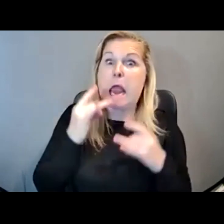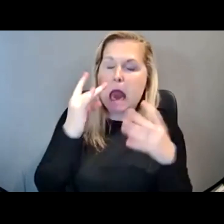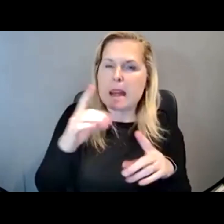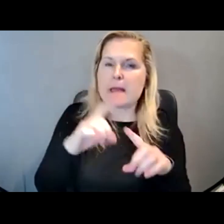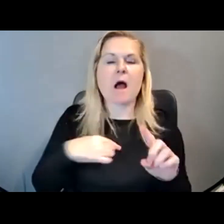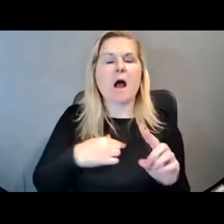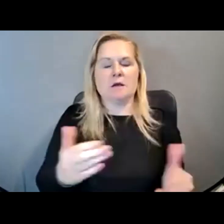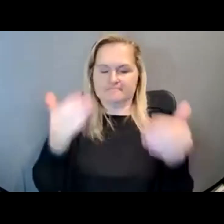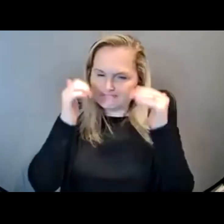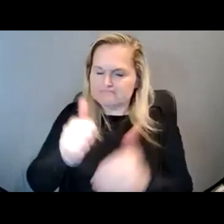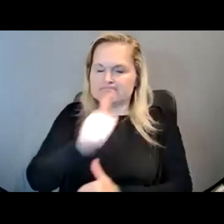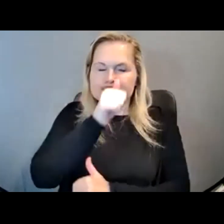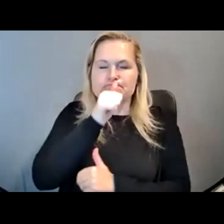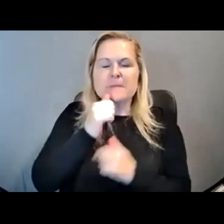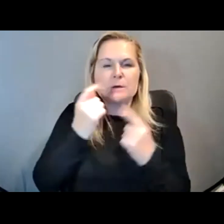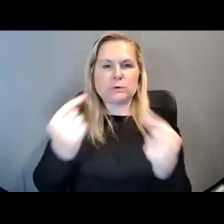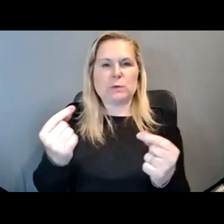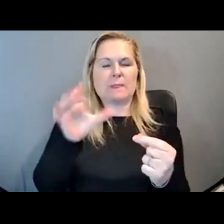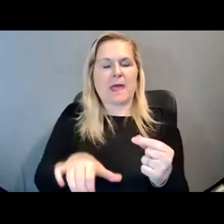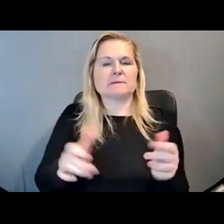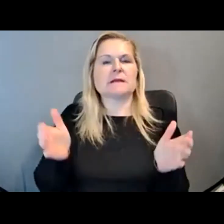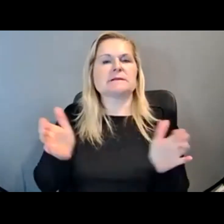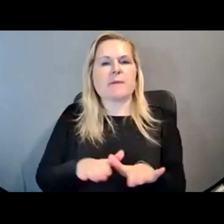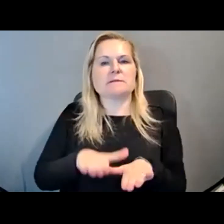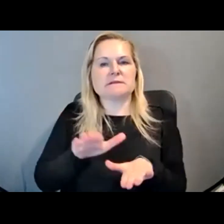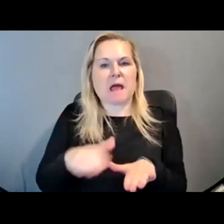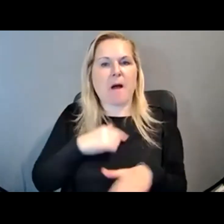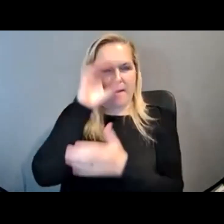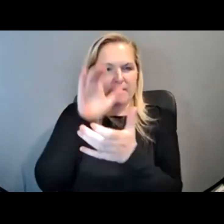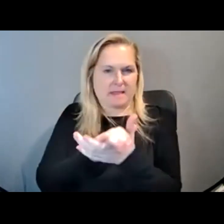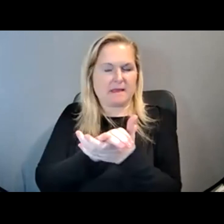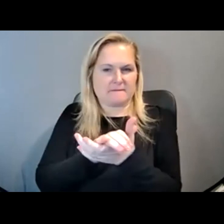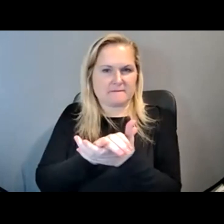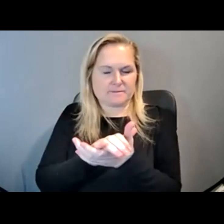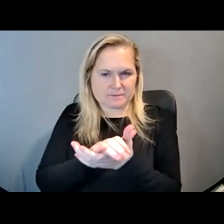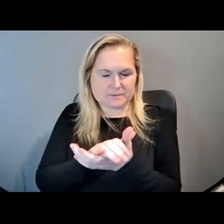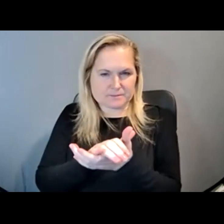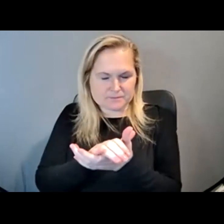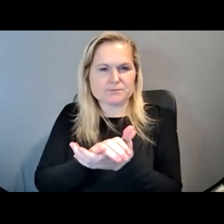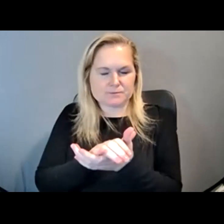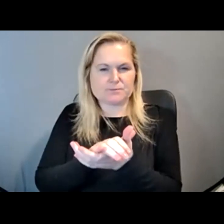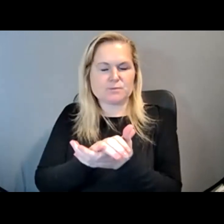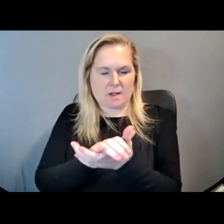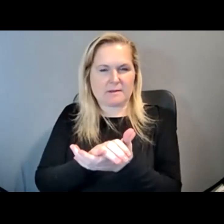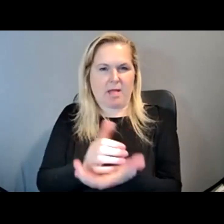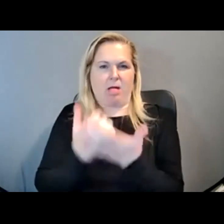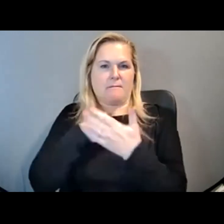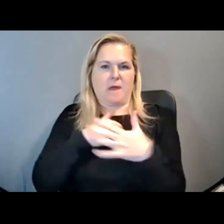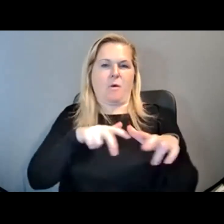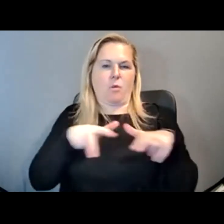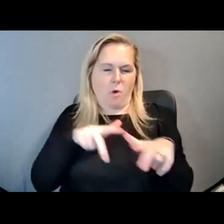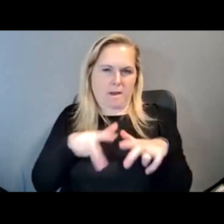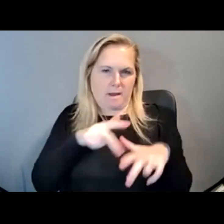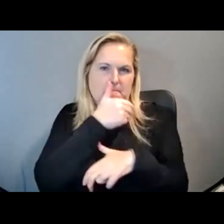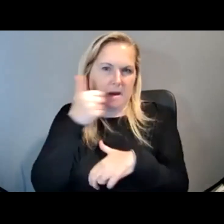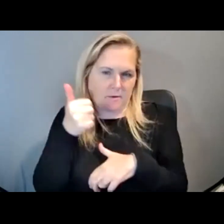because it's a small step that I believe is going to directionally get me headed toward walking differently and recovering from